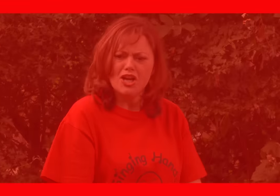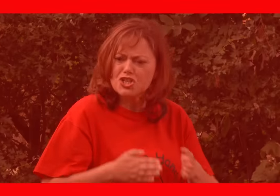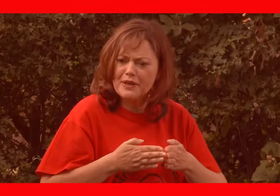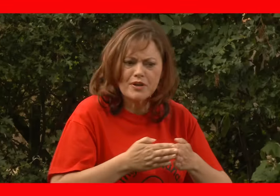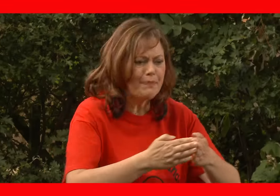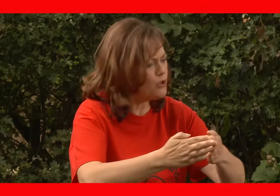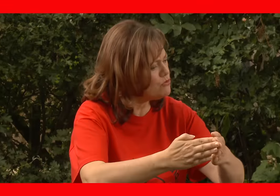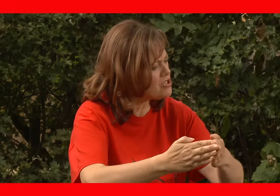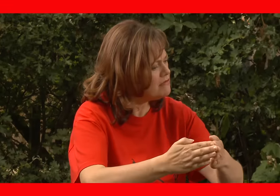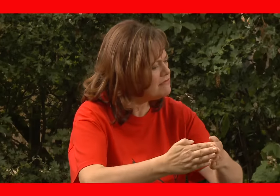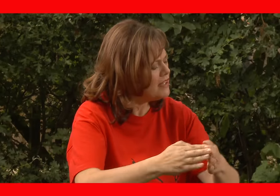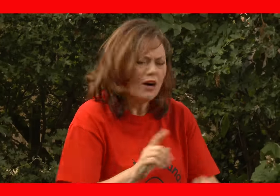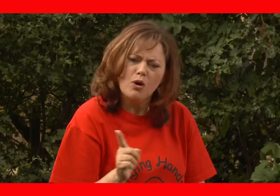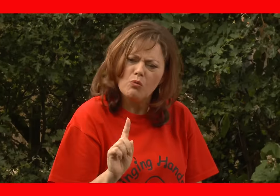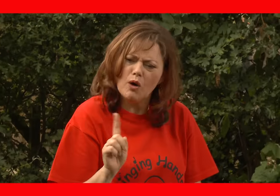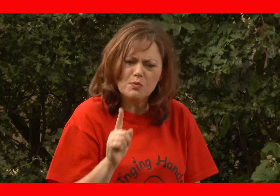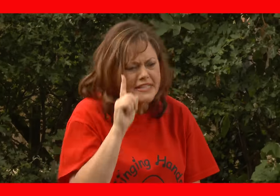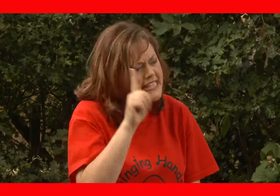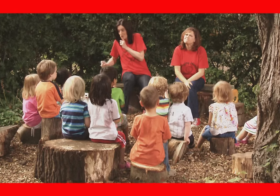Shall we go on a boat? What will we see?